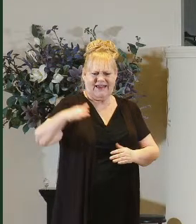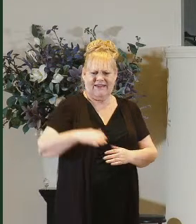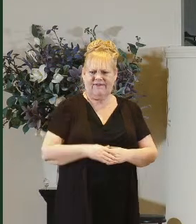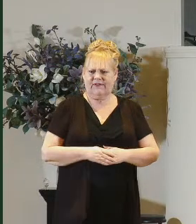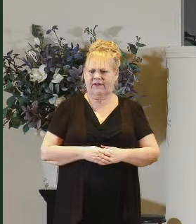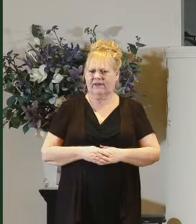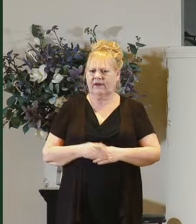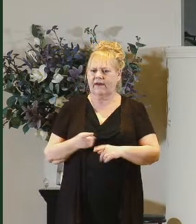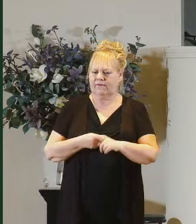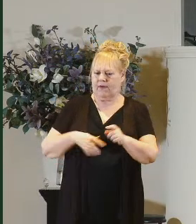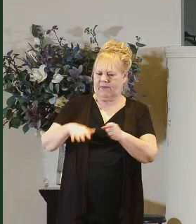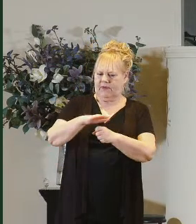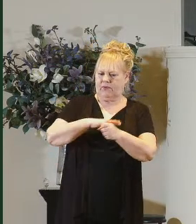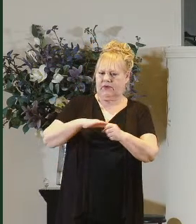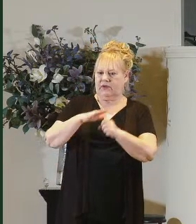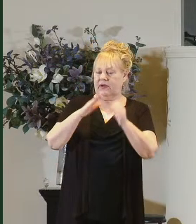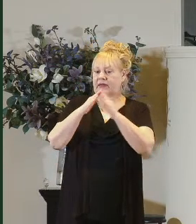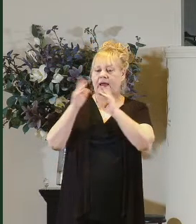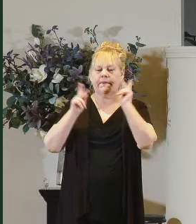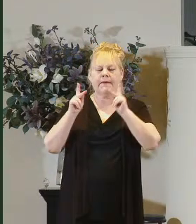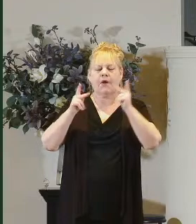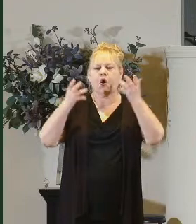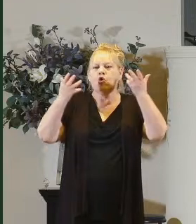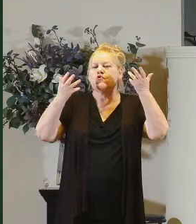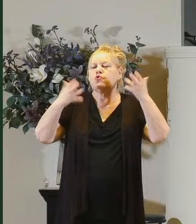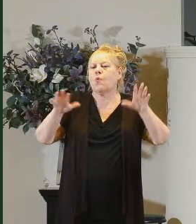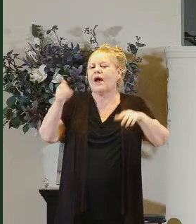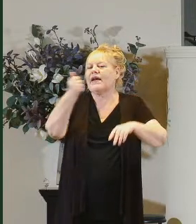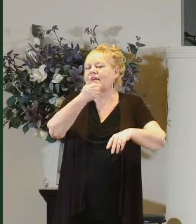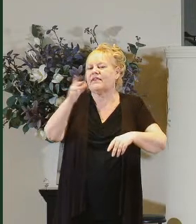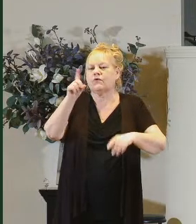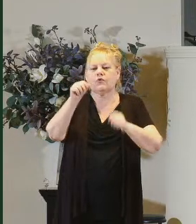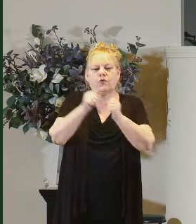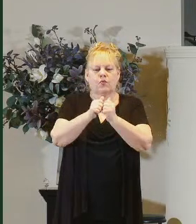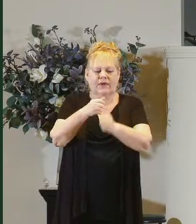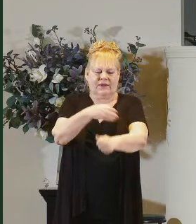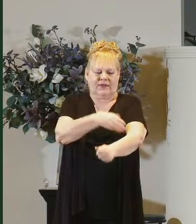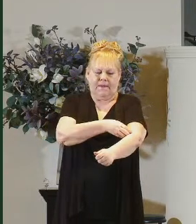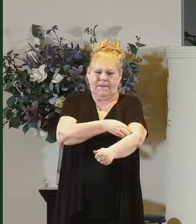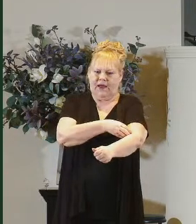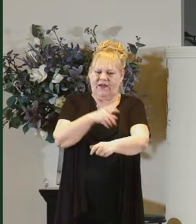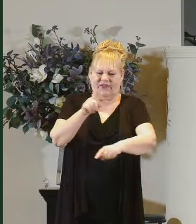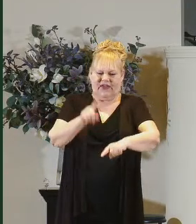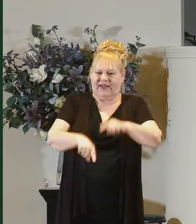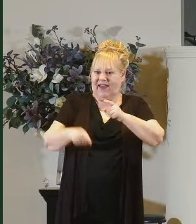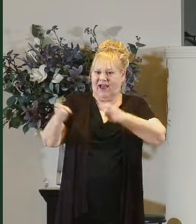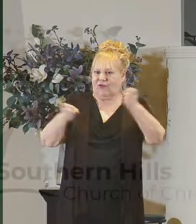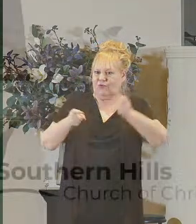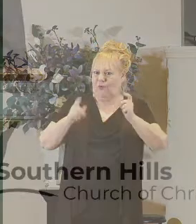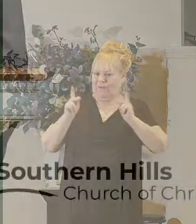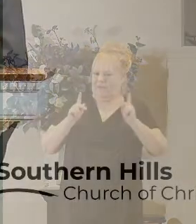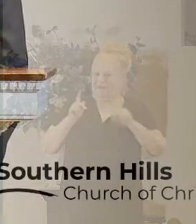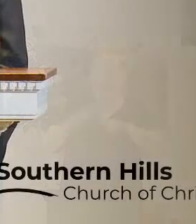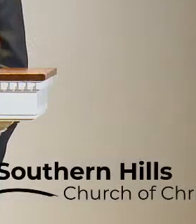from their region the townspeople don't want anything to do with the power they can't control